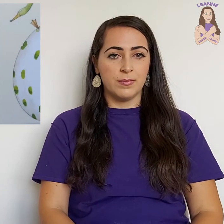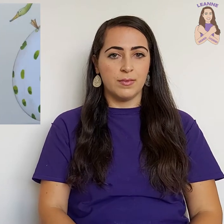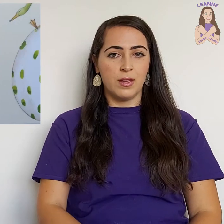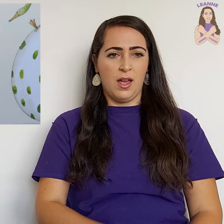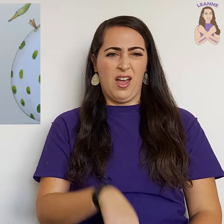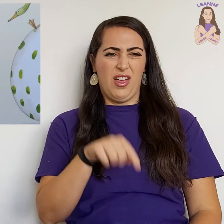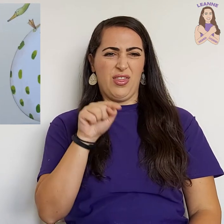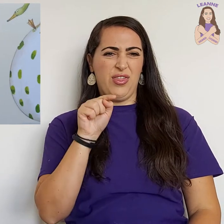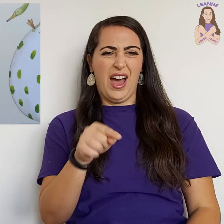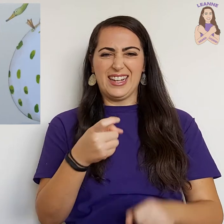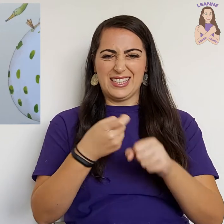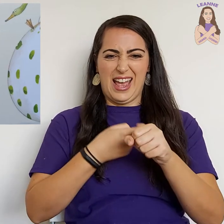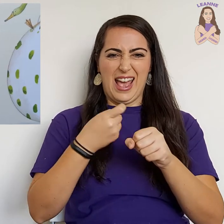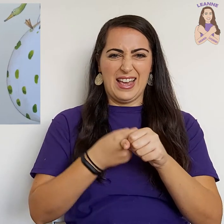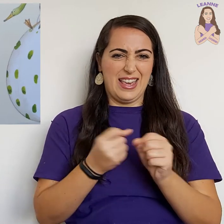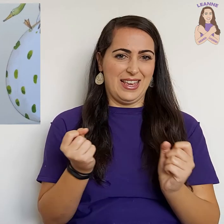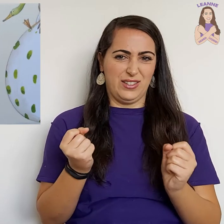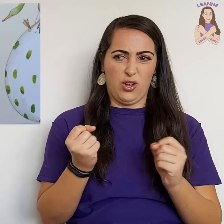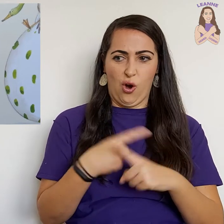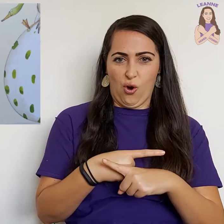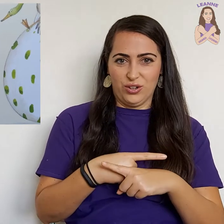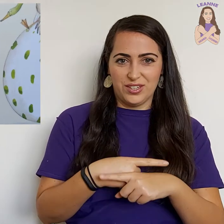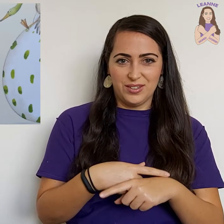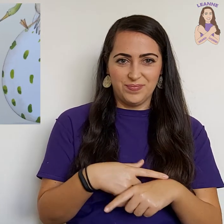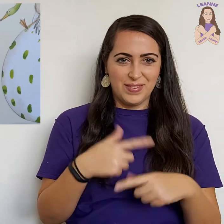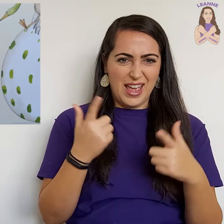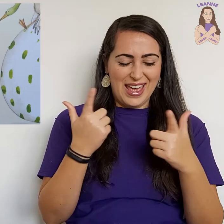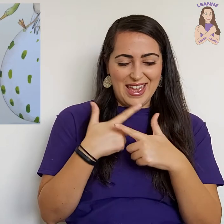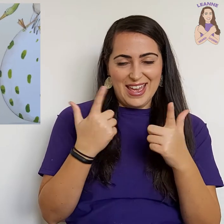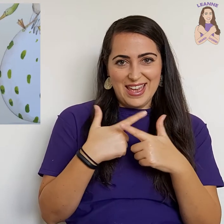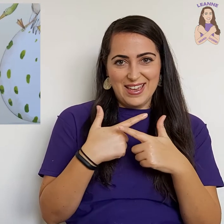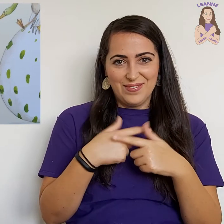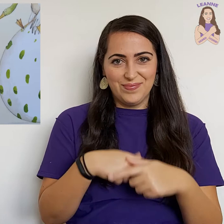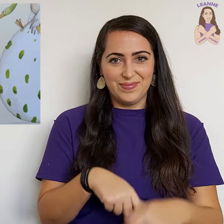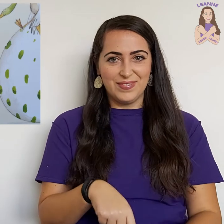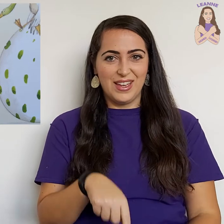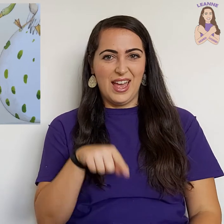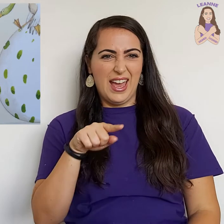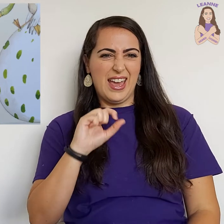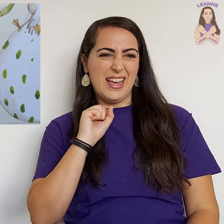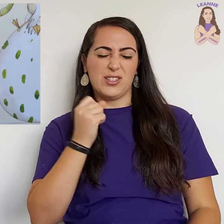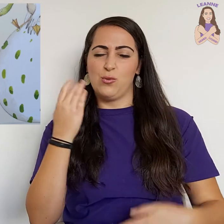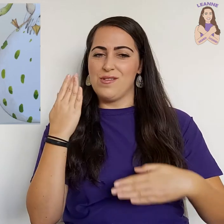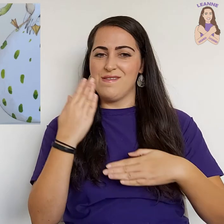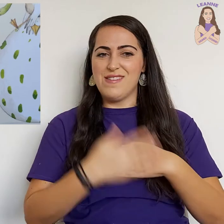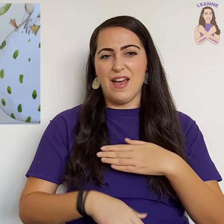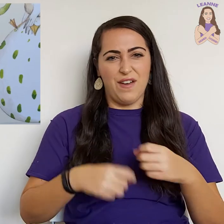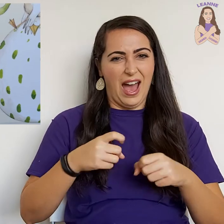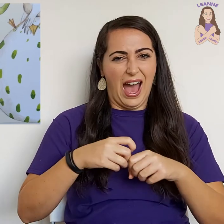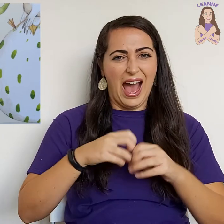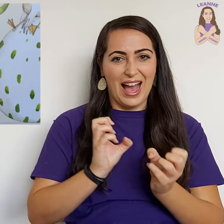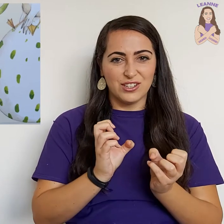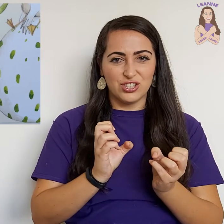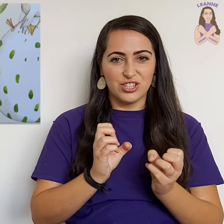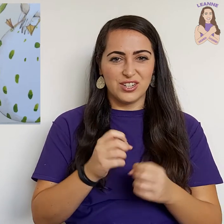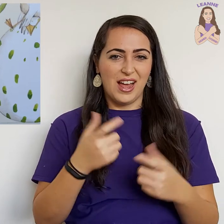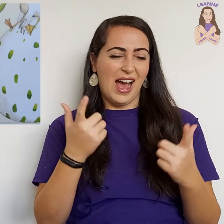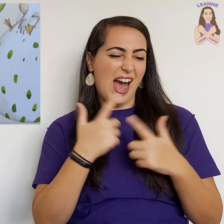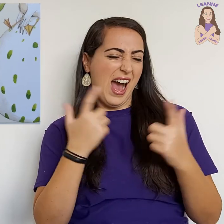That egg is odd. He he. It'll never hatch. Ha